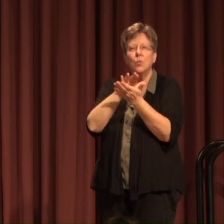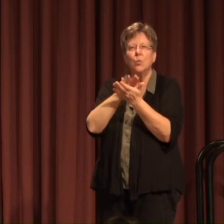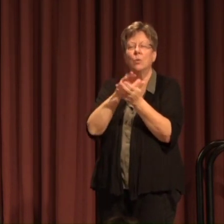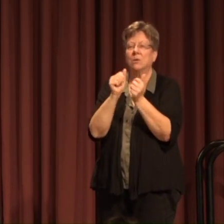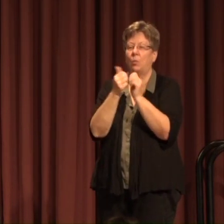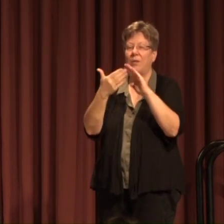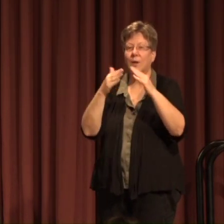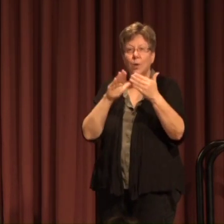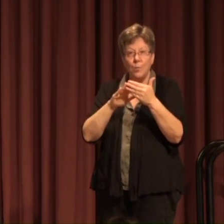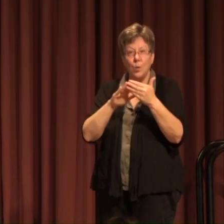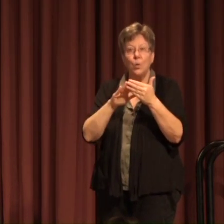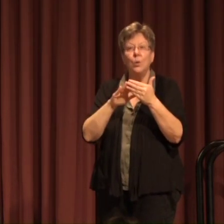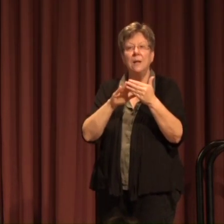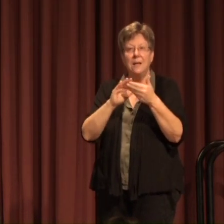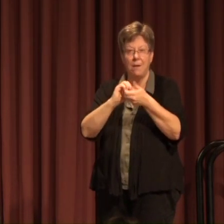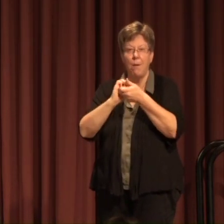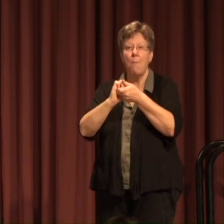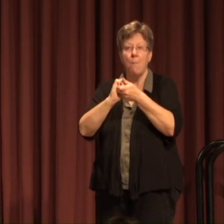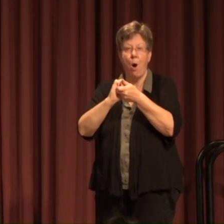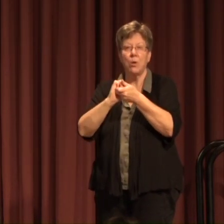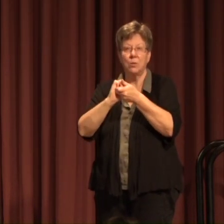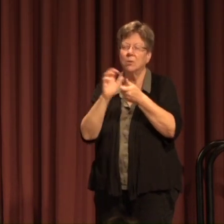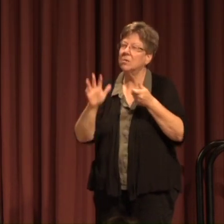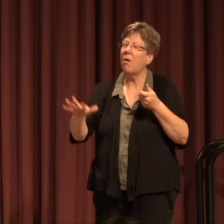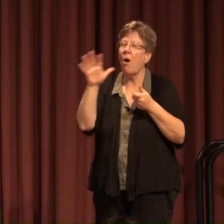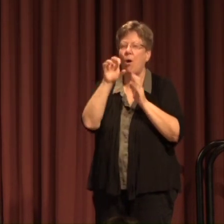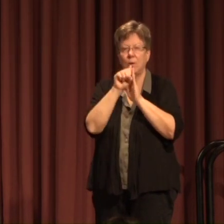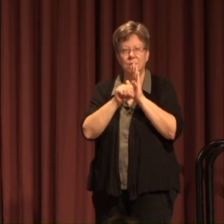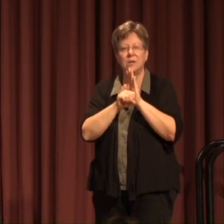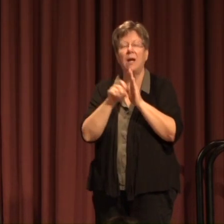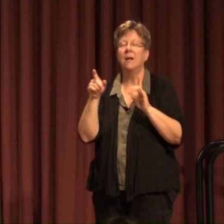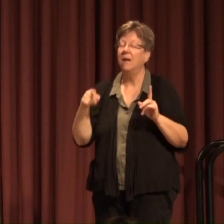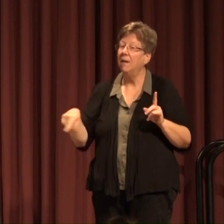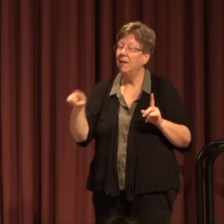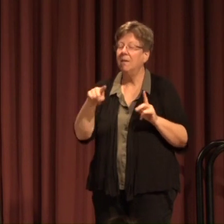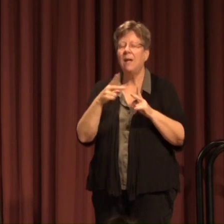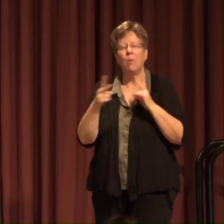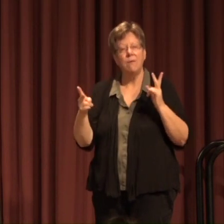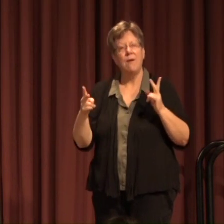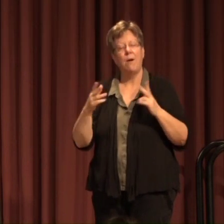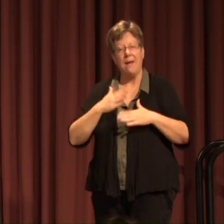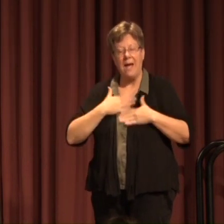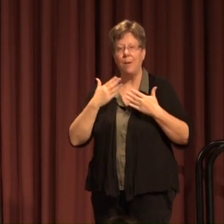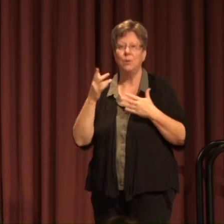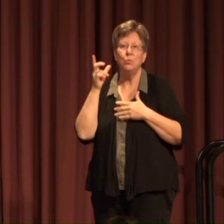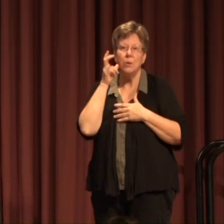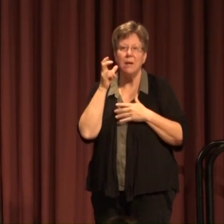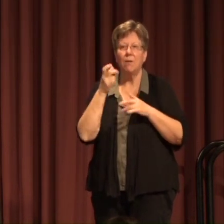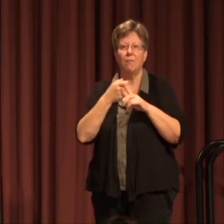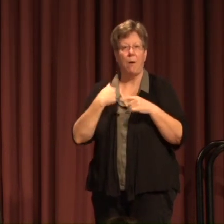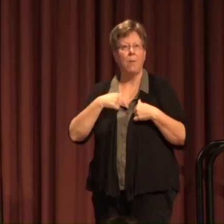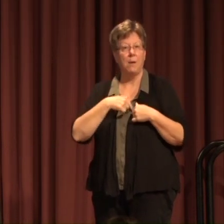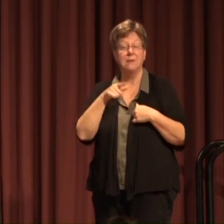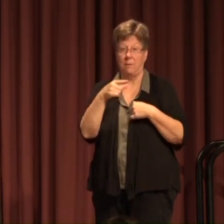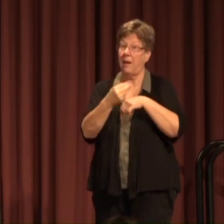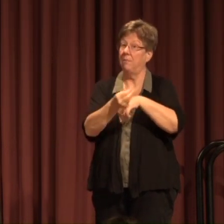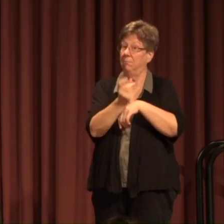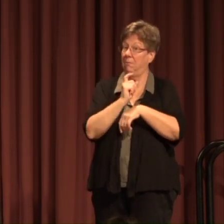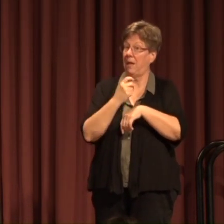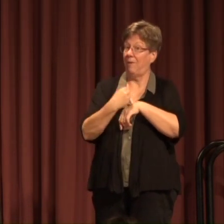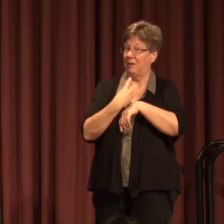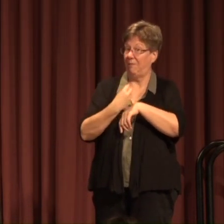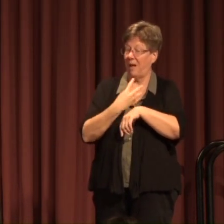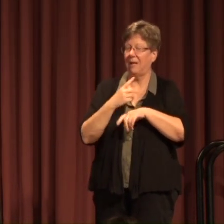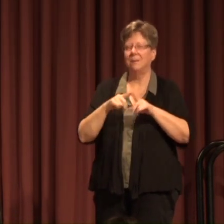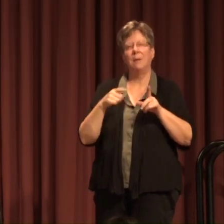With our community partners throughout the state They were very pleased to hear from us they gave us advice But I